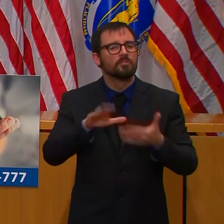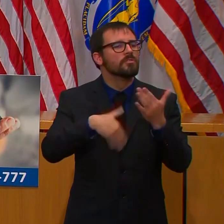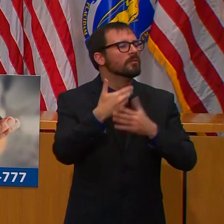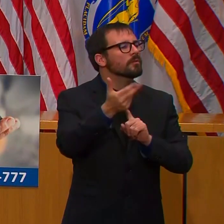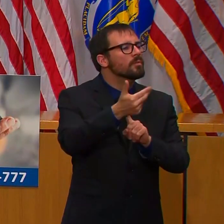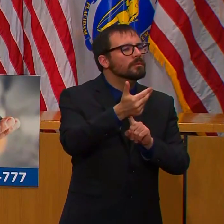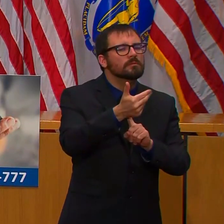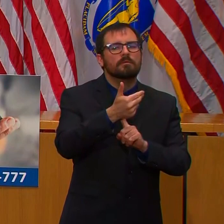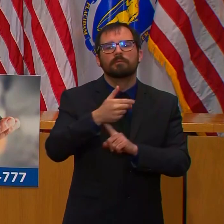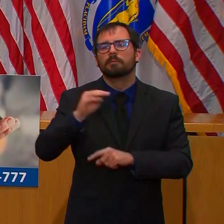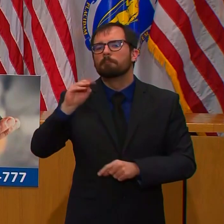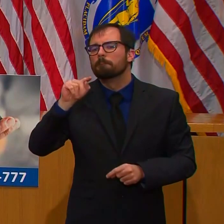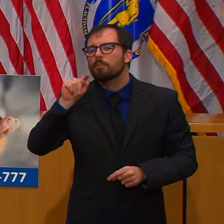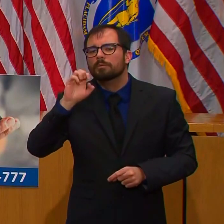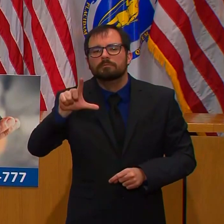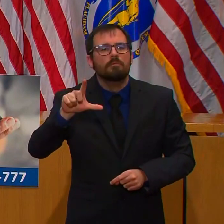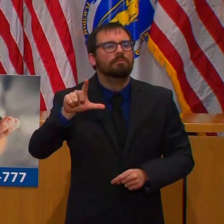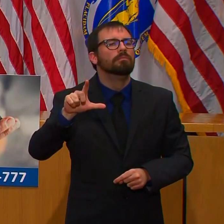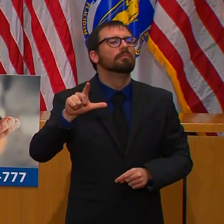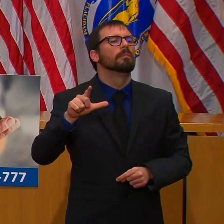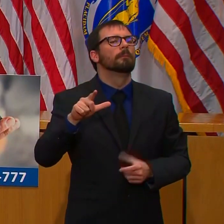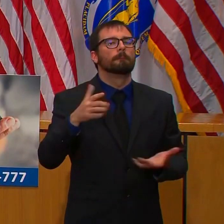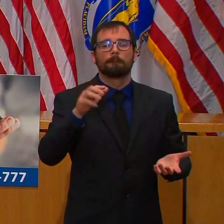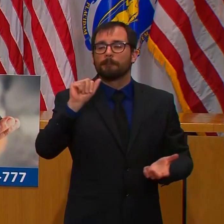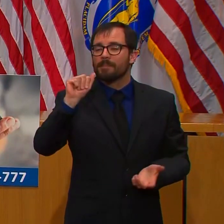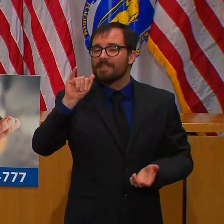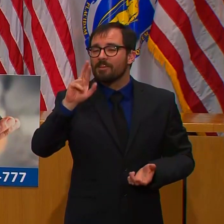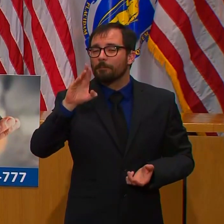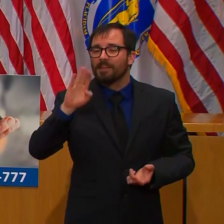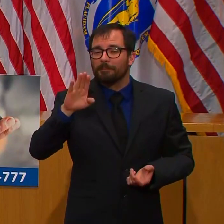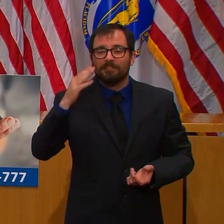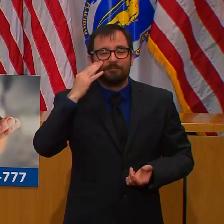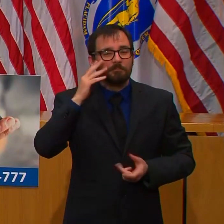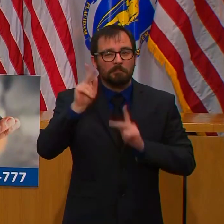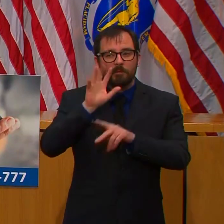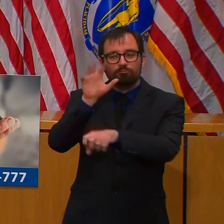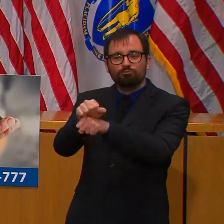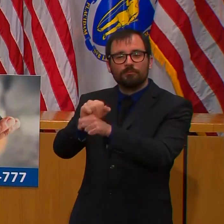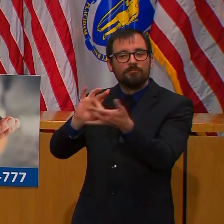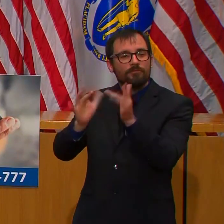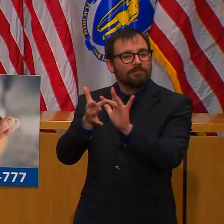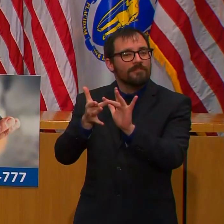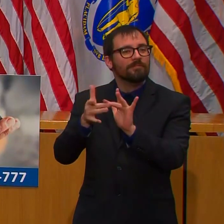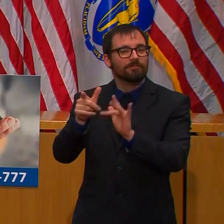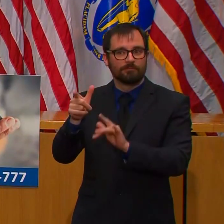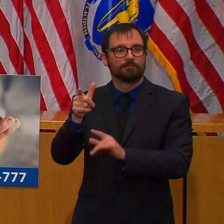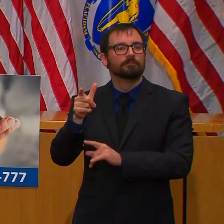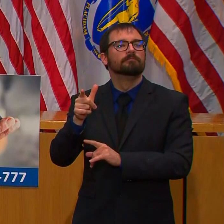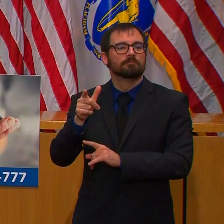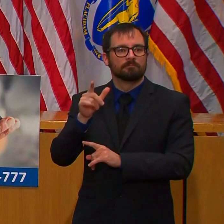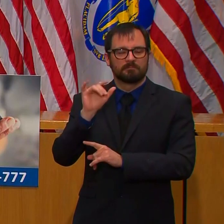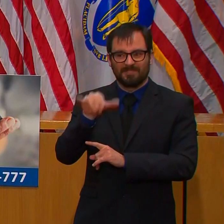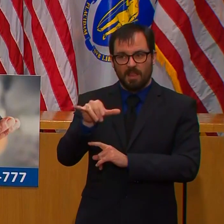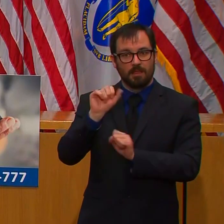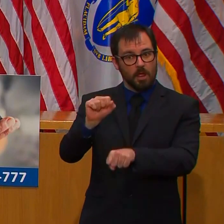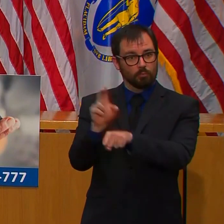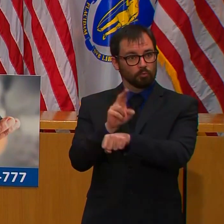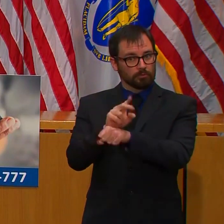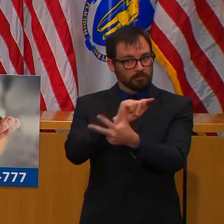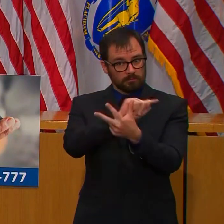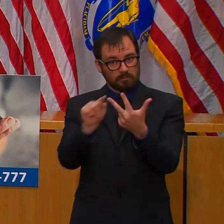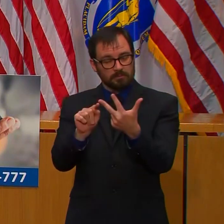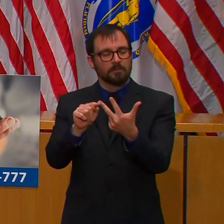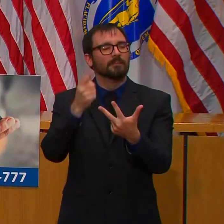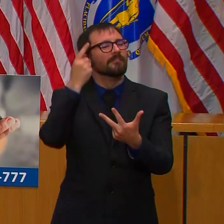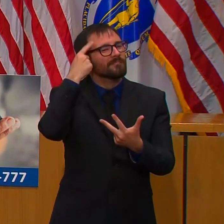They are to be used for limited purposes only, which include direct efforts related to the fight against